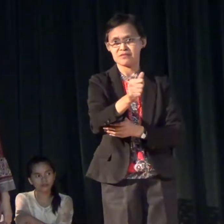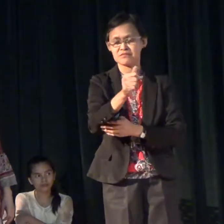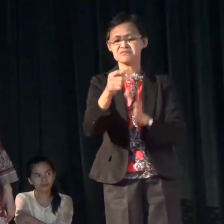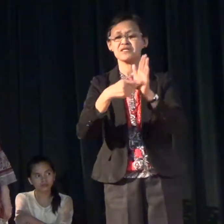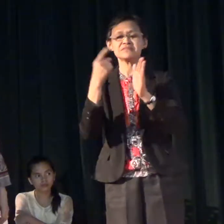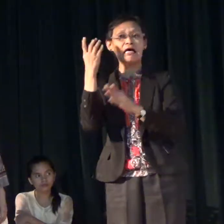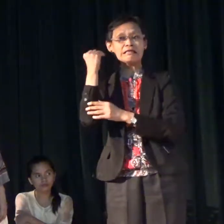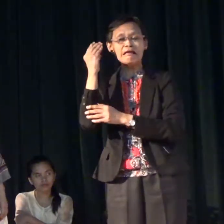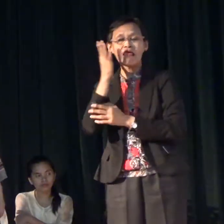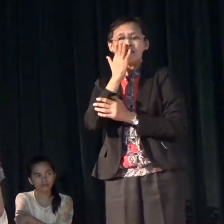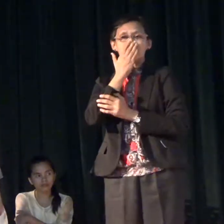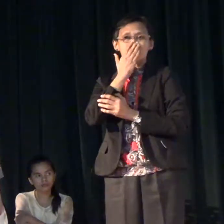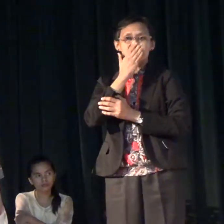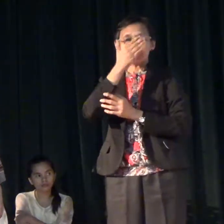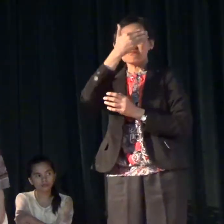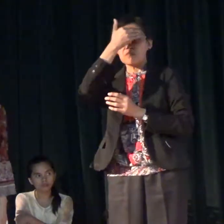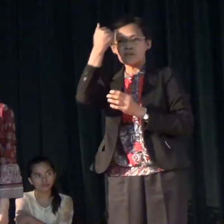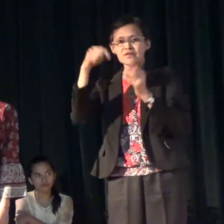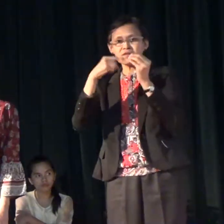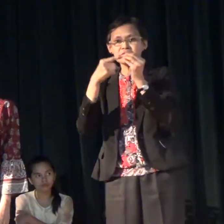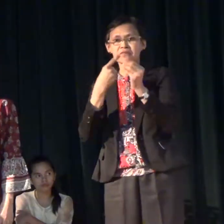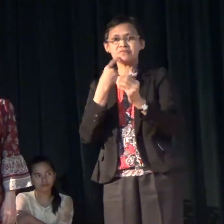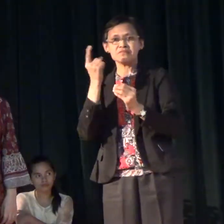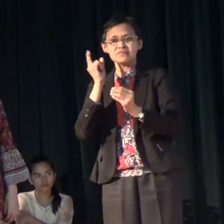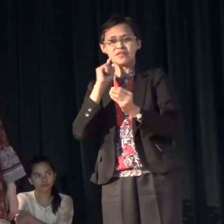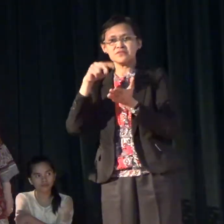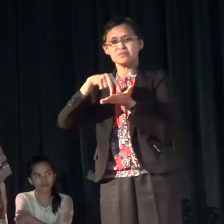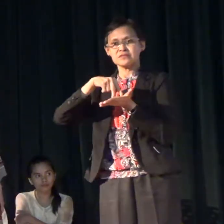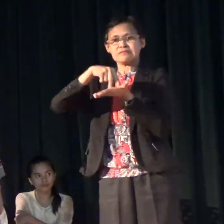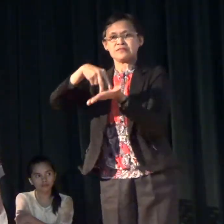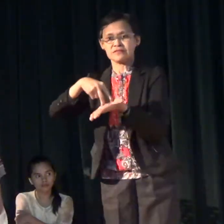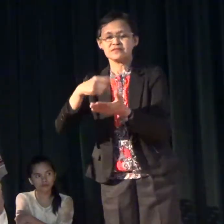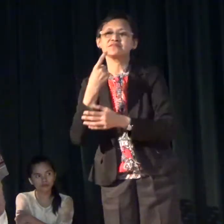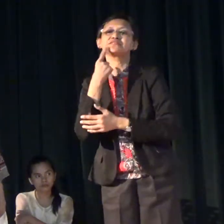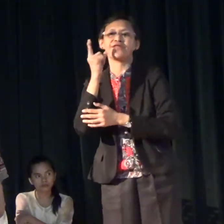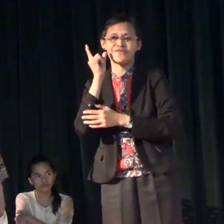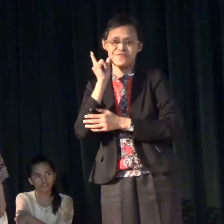deaf people need to assert next one